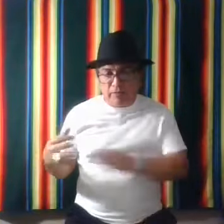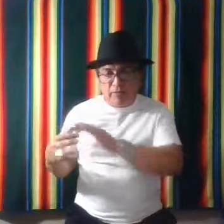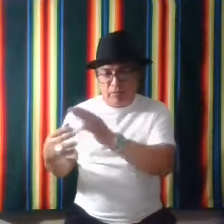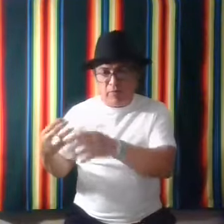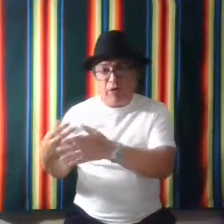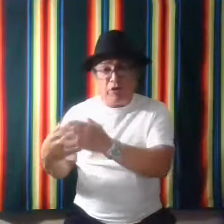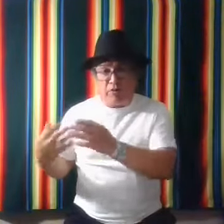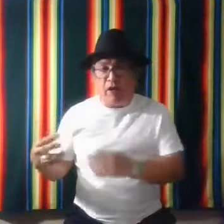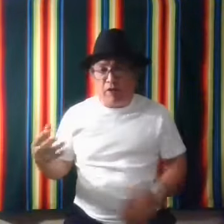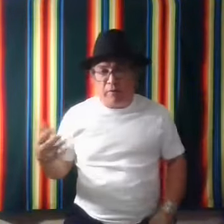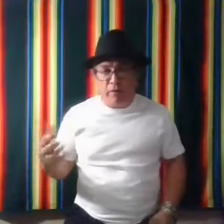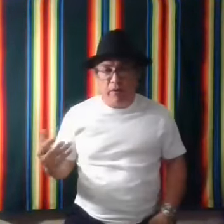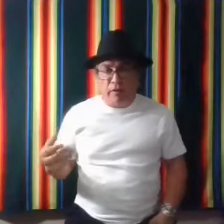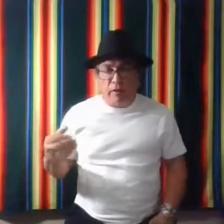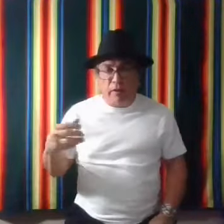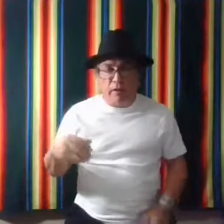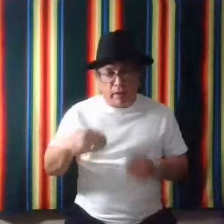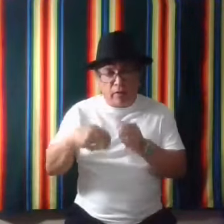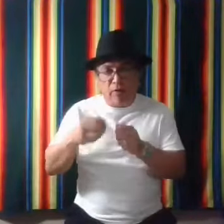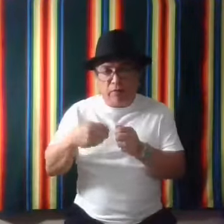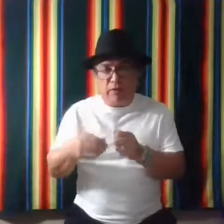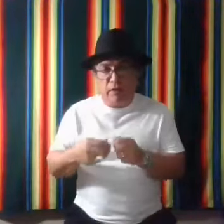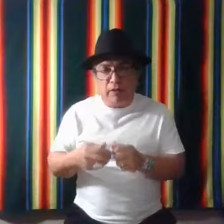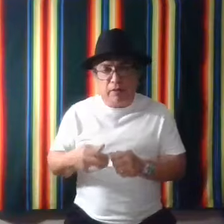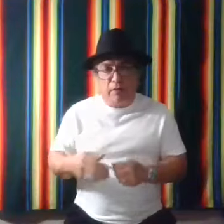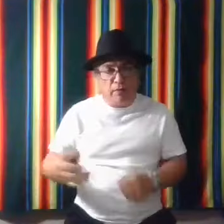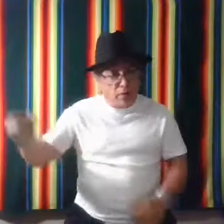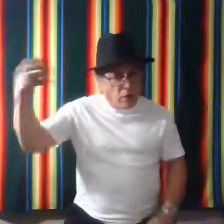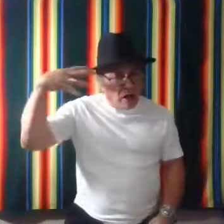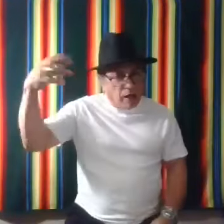referring to a fire. Coffee. It's a little hot.